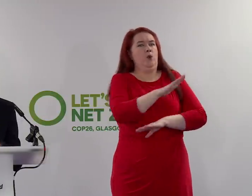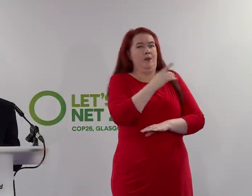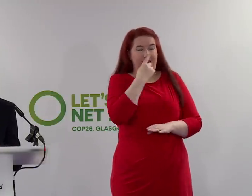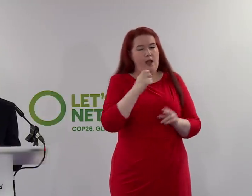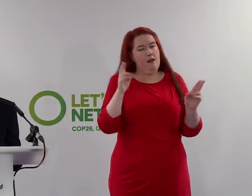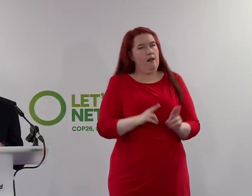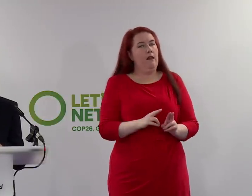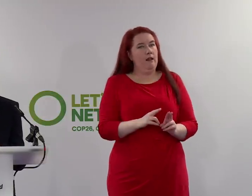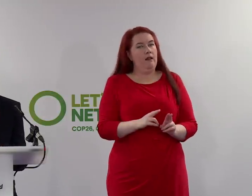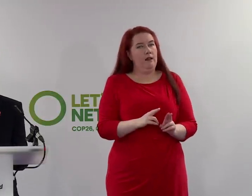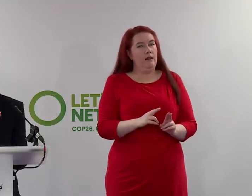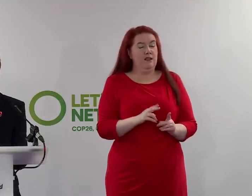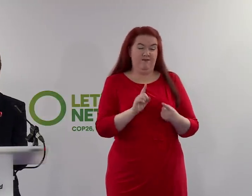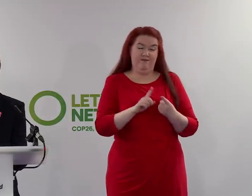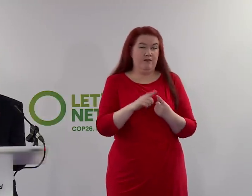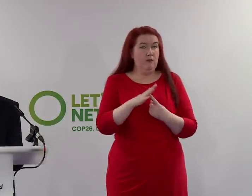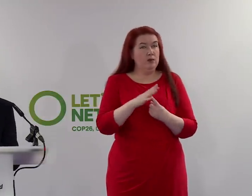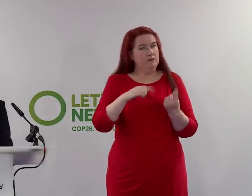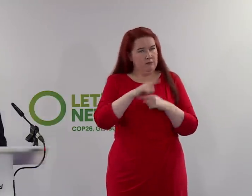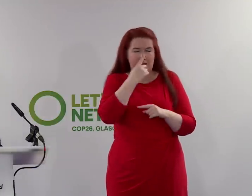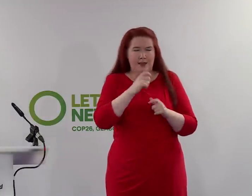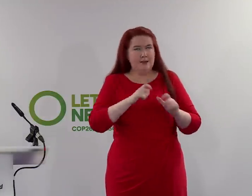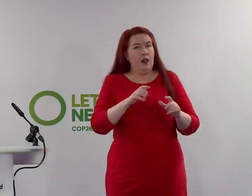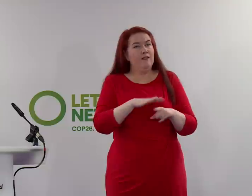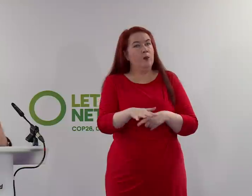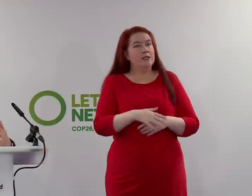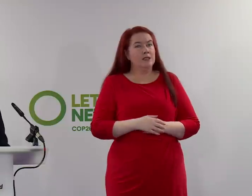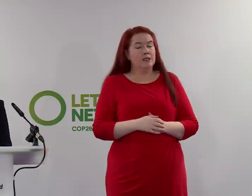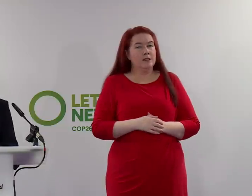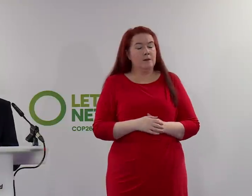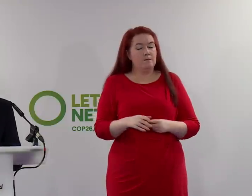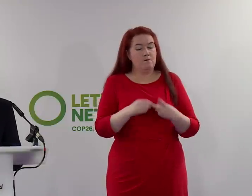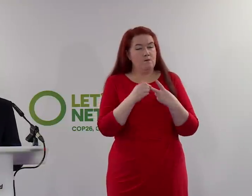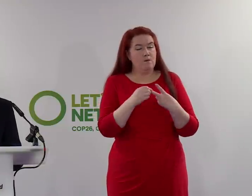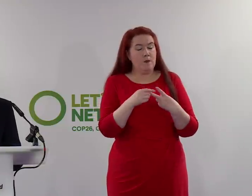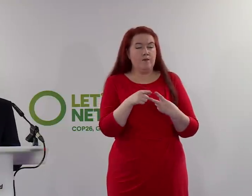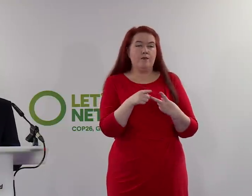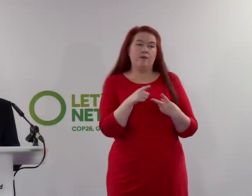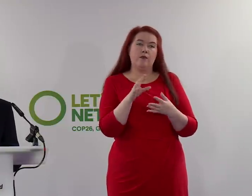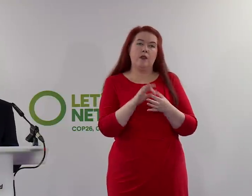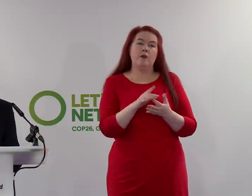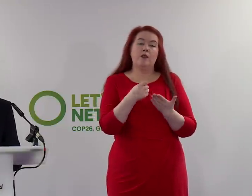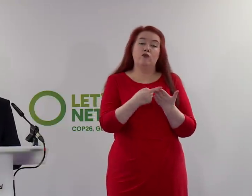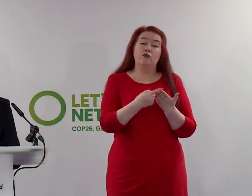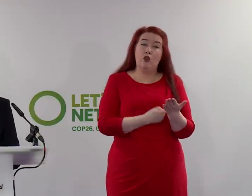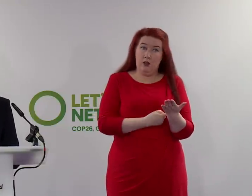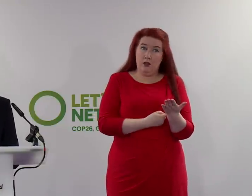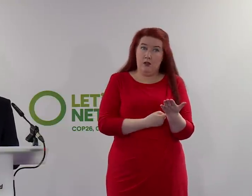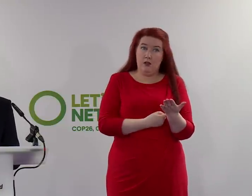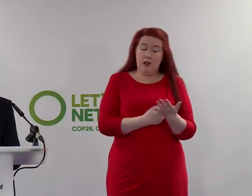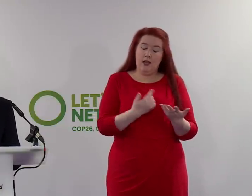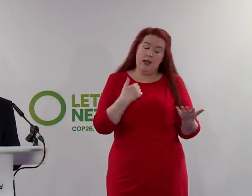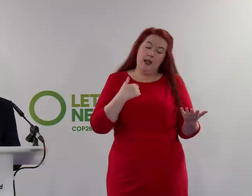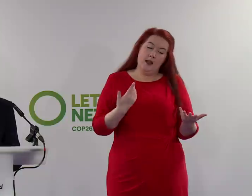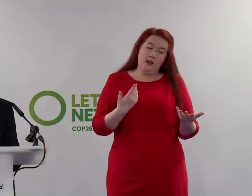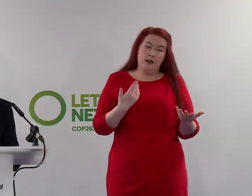that's the first message and the most important message to get across. And on the point about restrictions, I, because